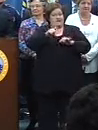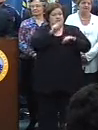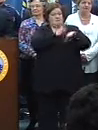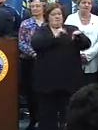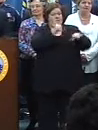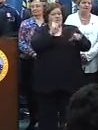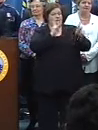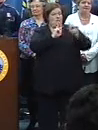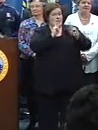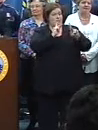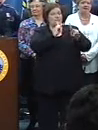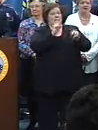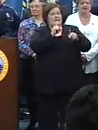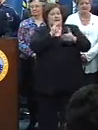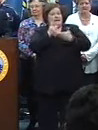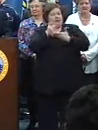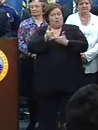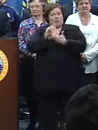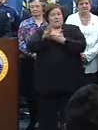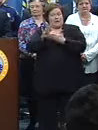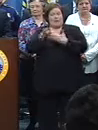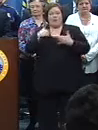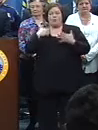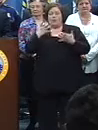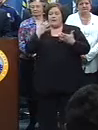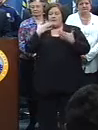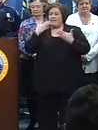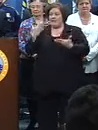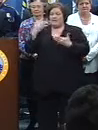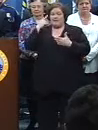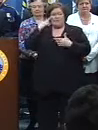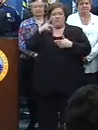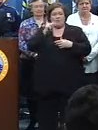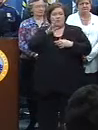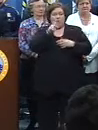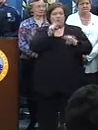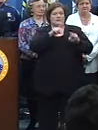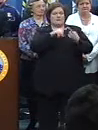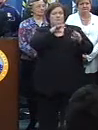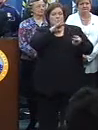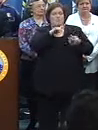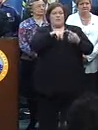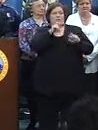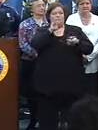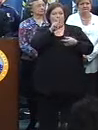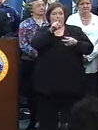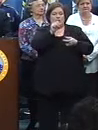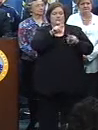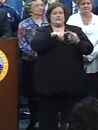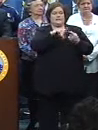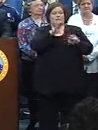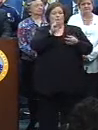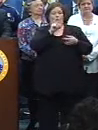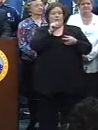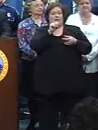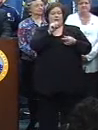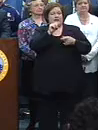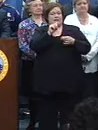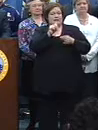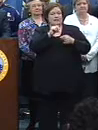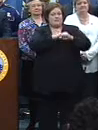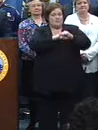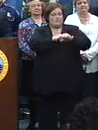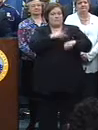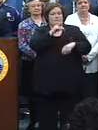And it was a team effort. And so I want to acknowledge sanitation, park and parkways, NORD. I want to announce code enforcement and property management,